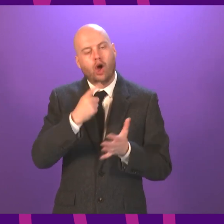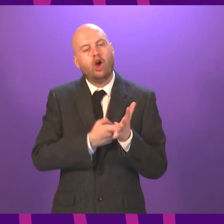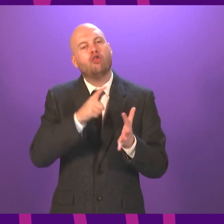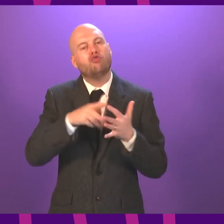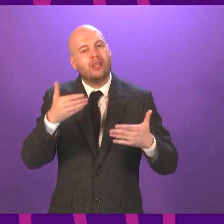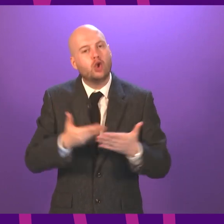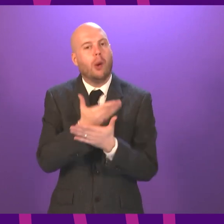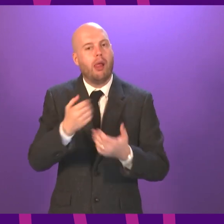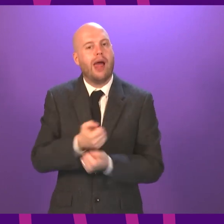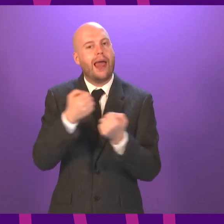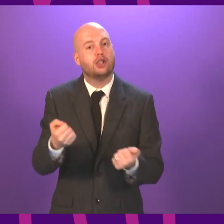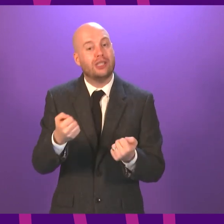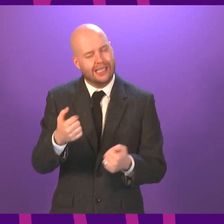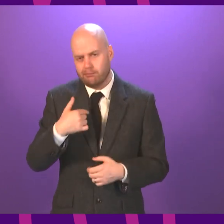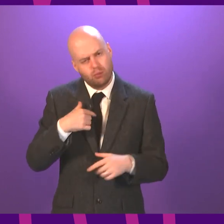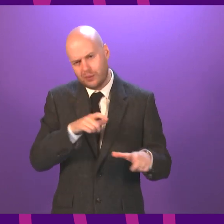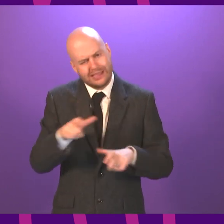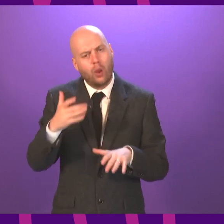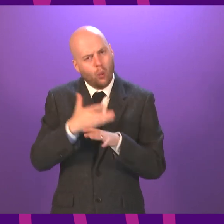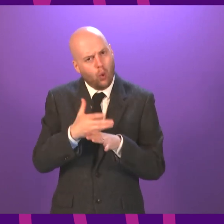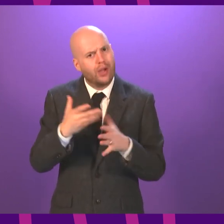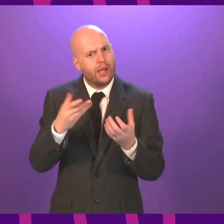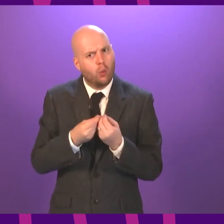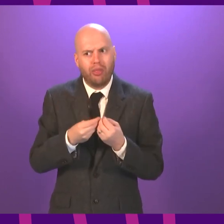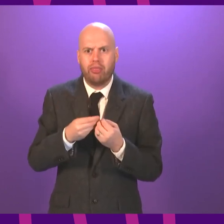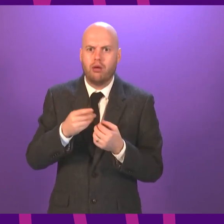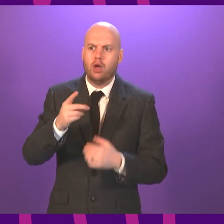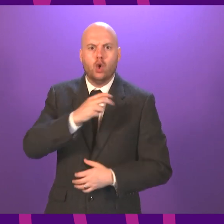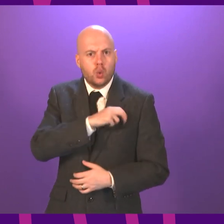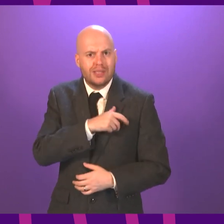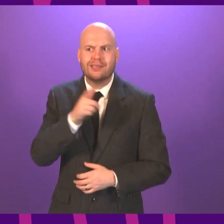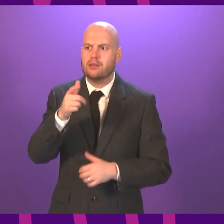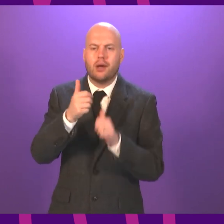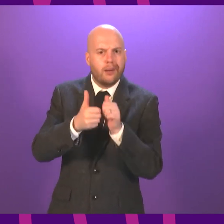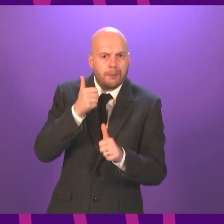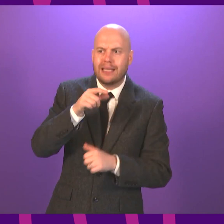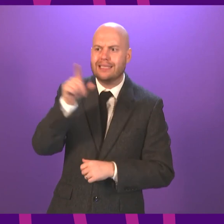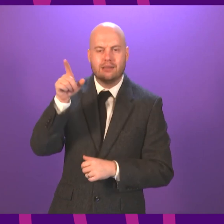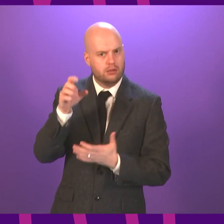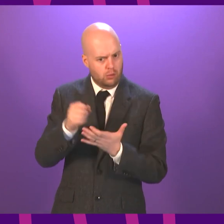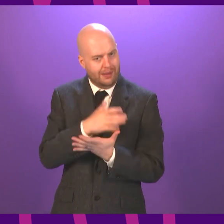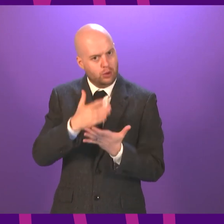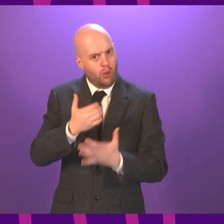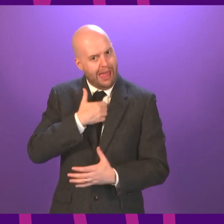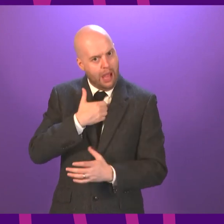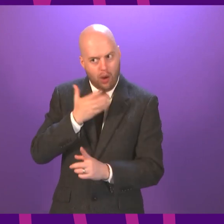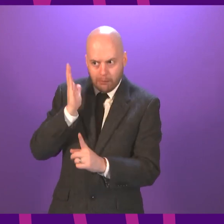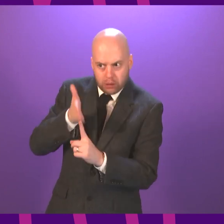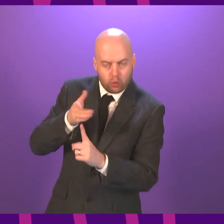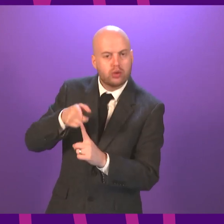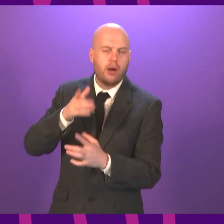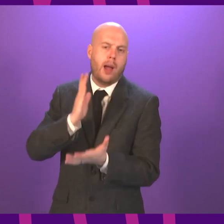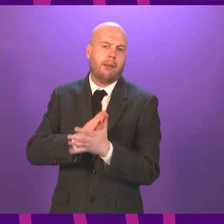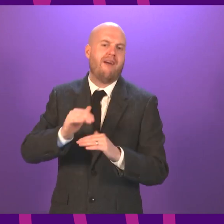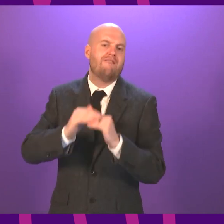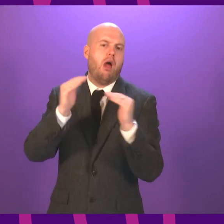unions, businesses, communities to develop just transition plans to ensure that our approach is a fair one. That commitment to